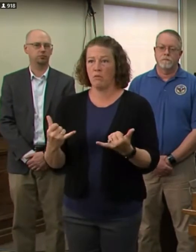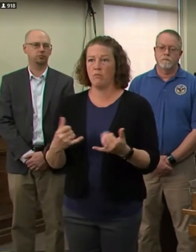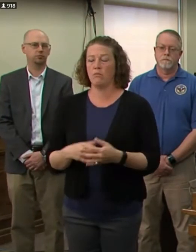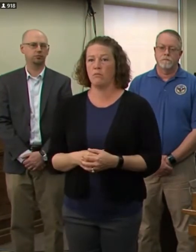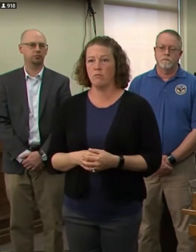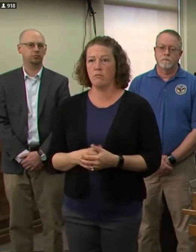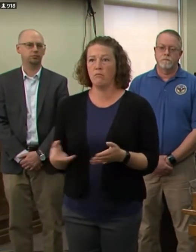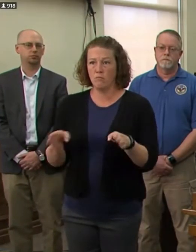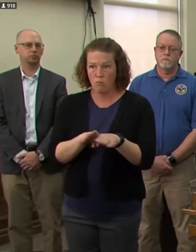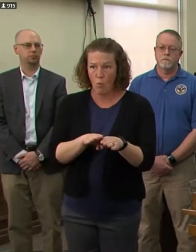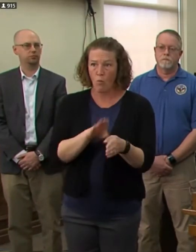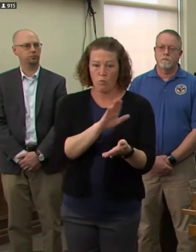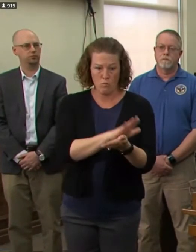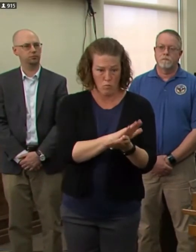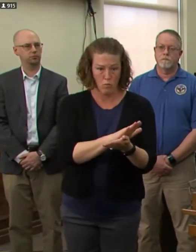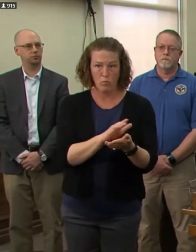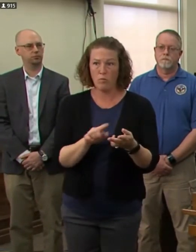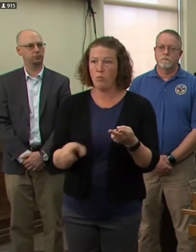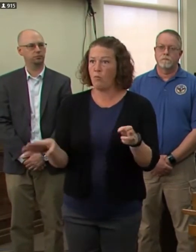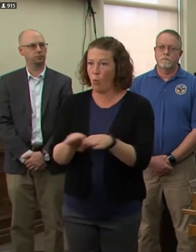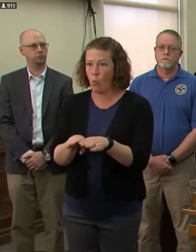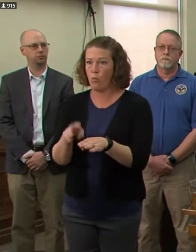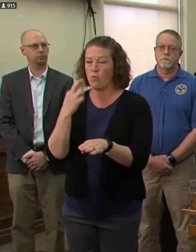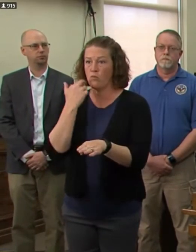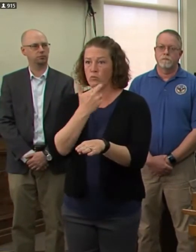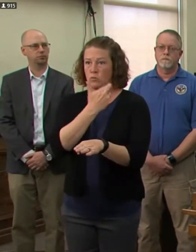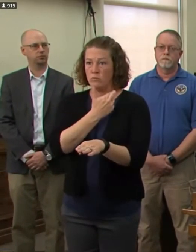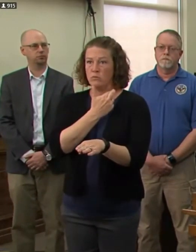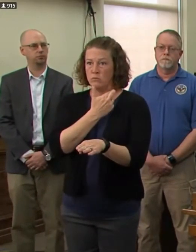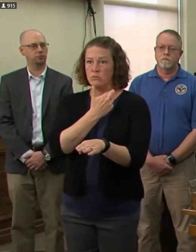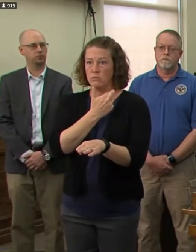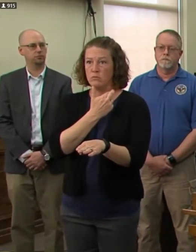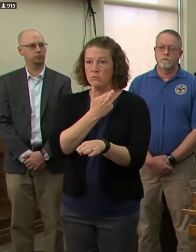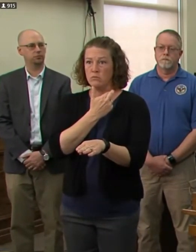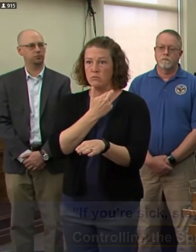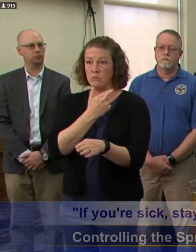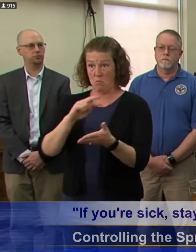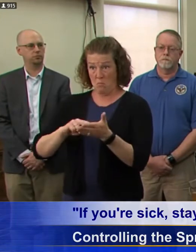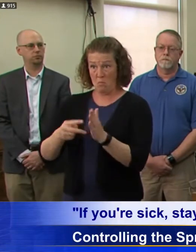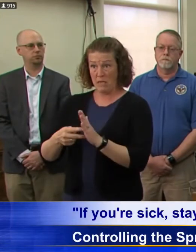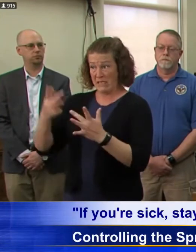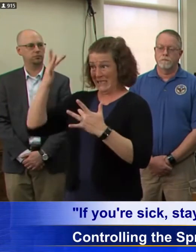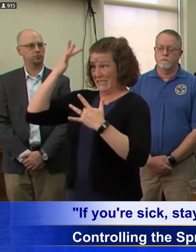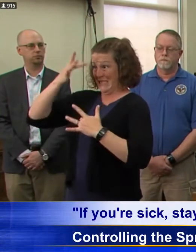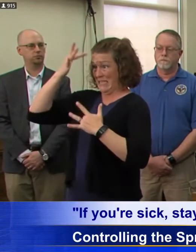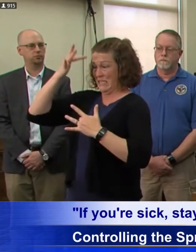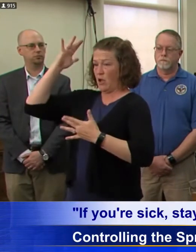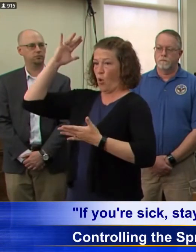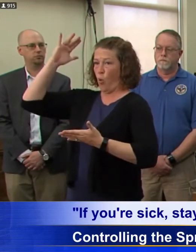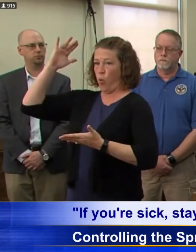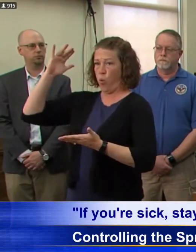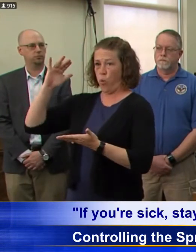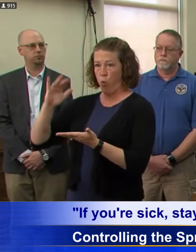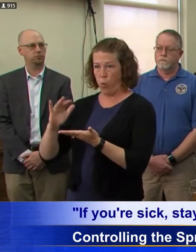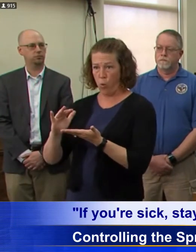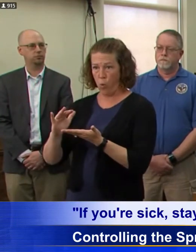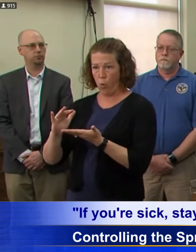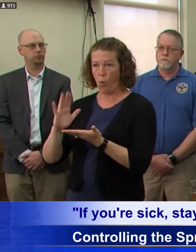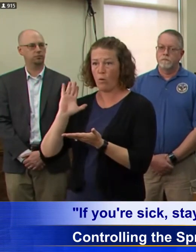the schools, closing the restaurants. But it will decrease the number of people who become infected and that's what we want.